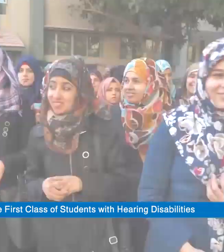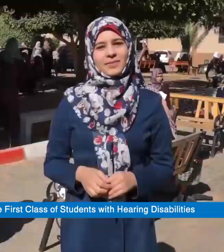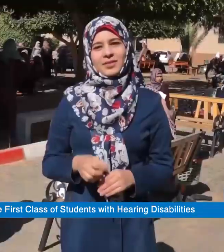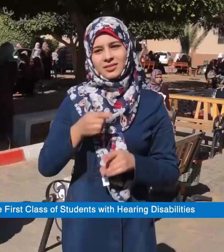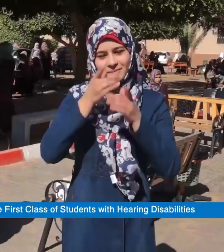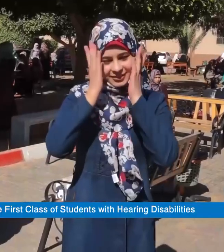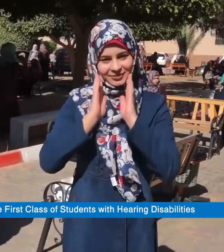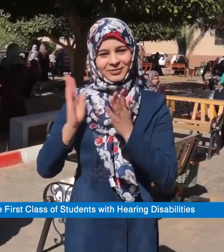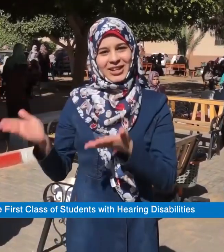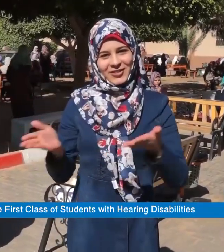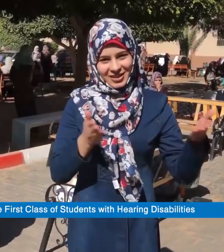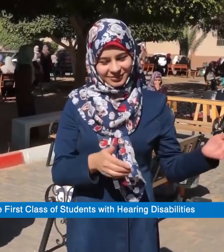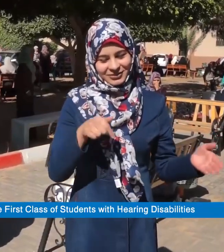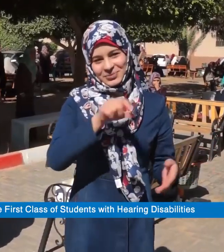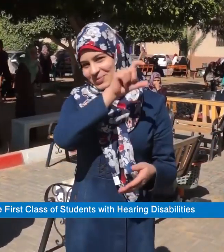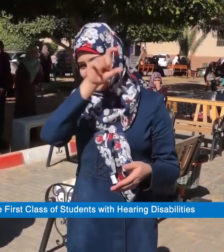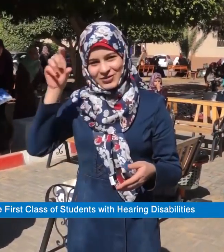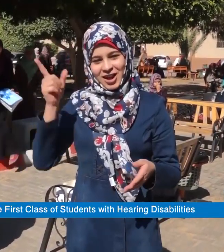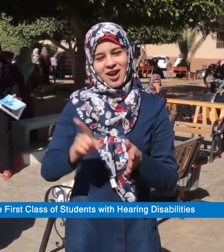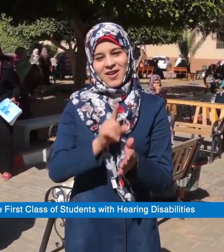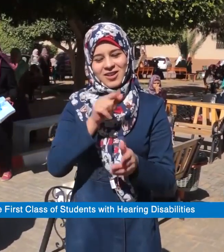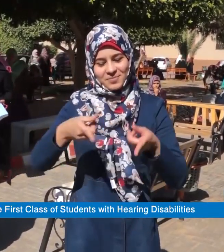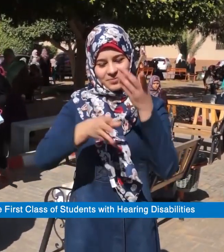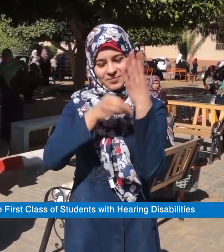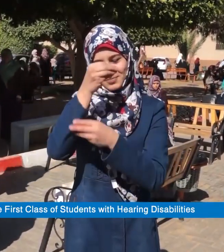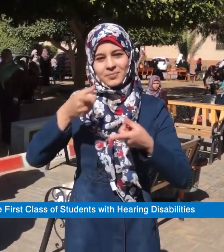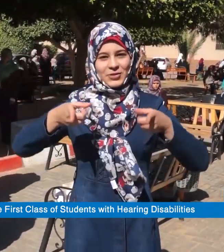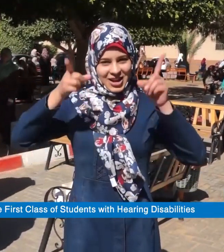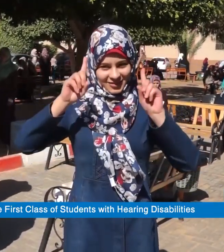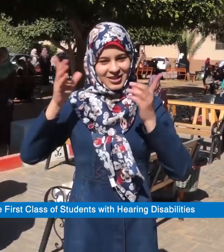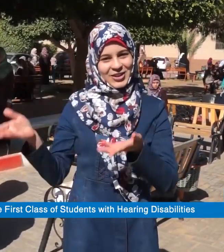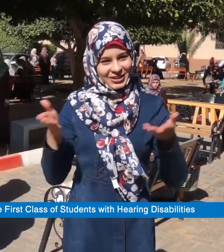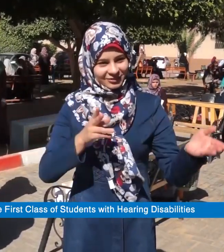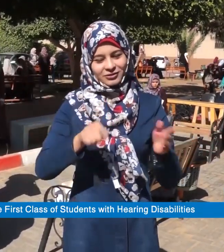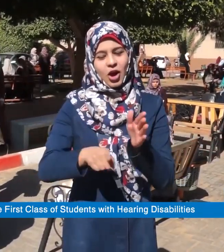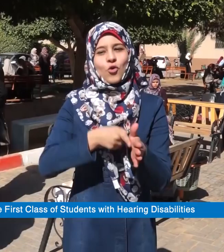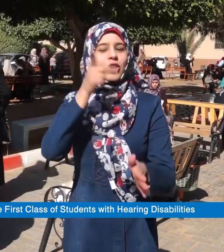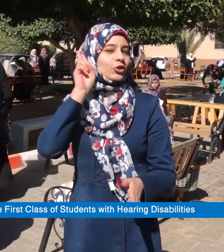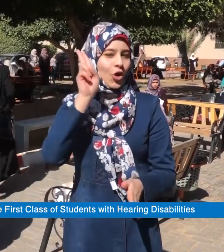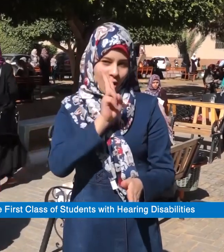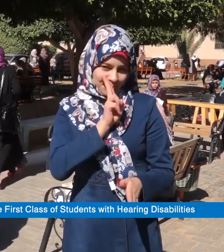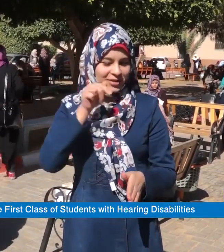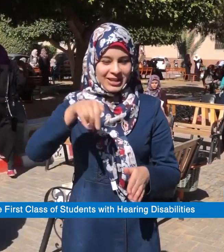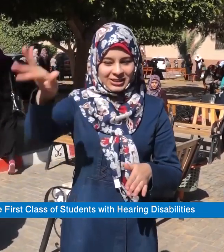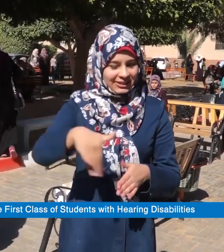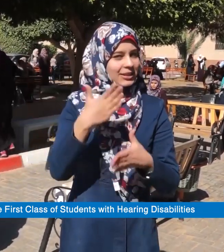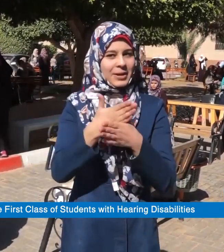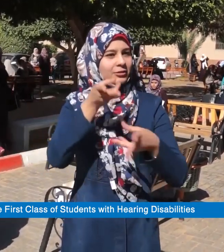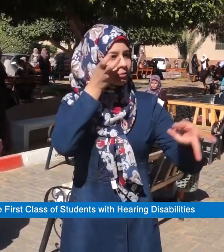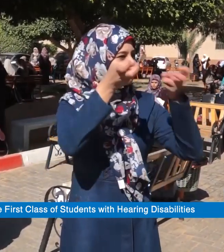Hello, for the first time in the Islamic University of Gaza, the university offers a special major for the students with hearing disabilities.